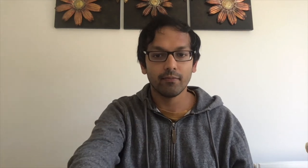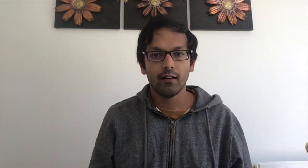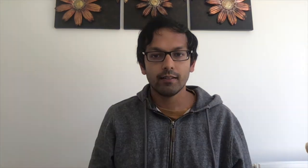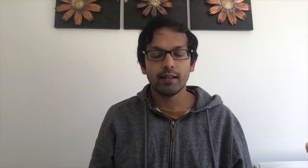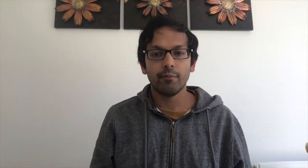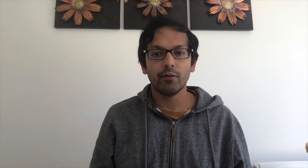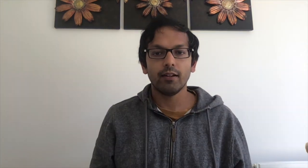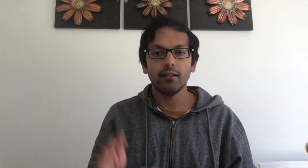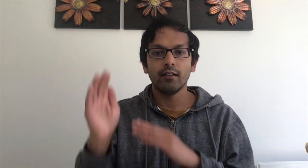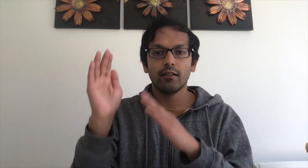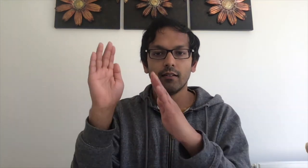Tambourine,